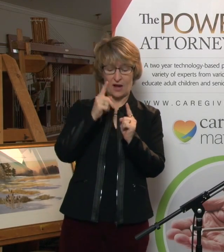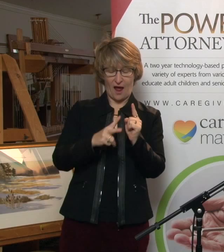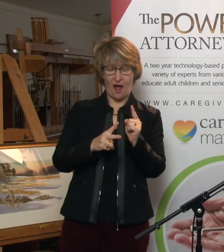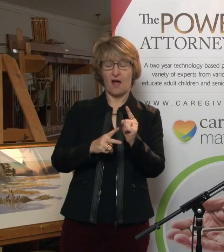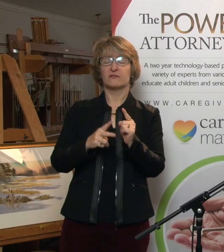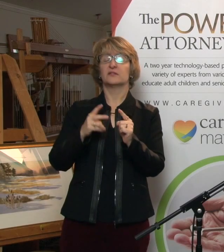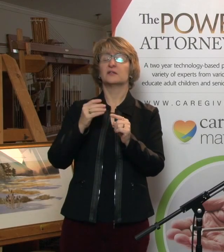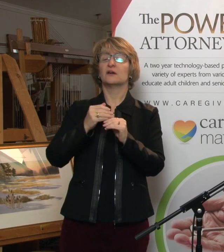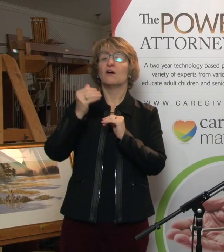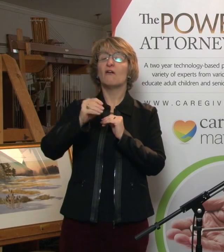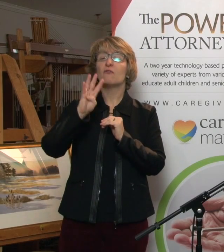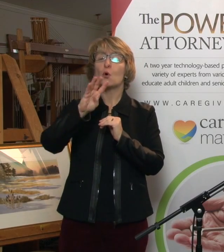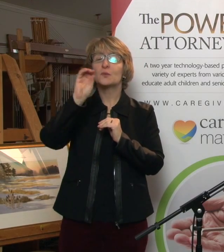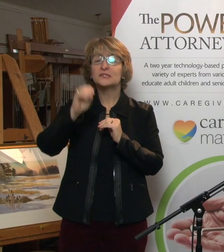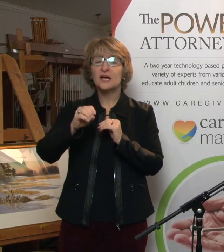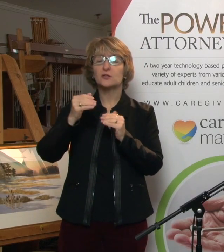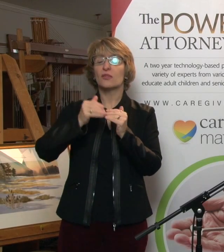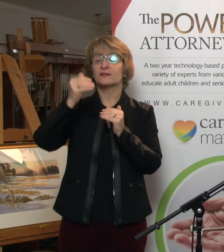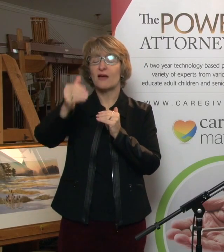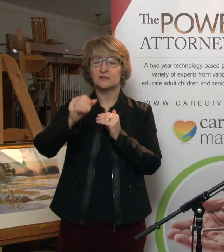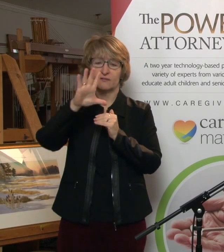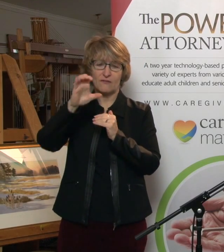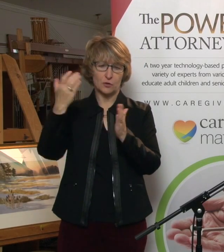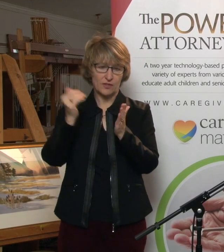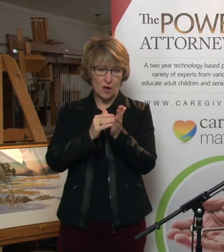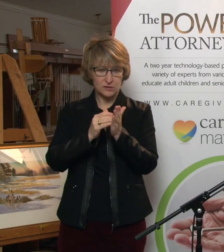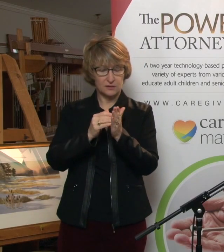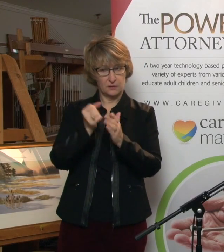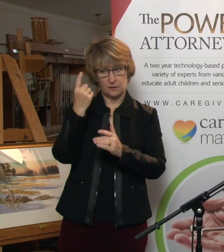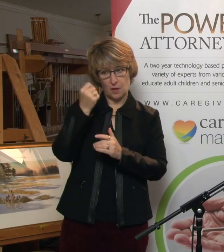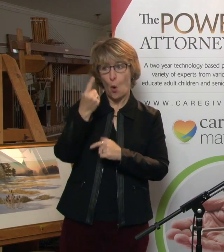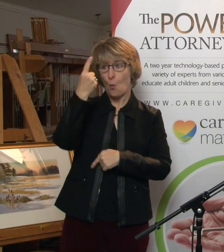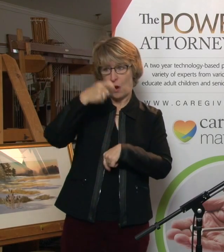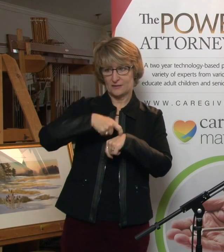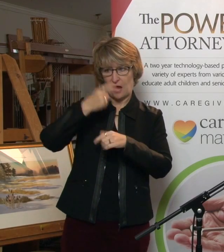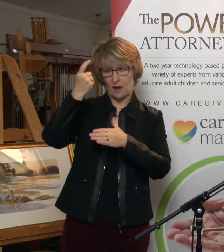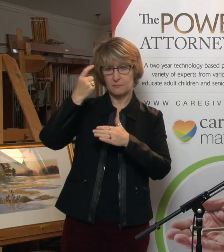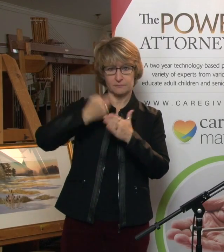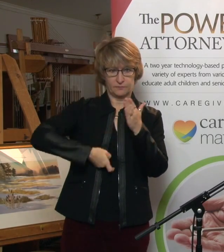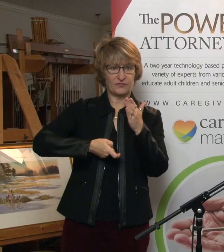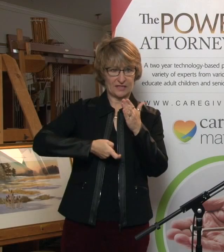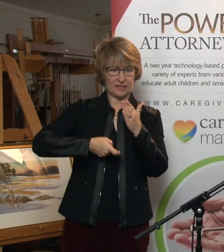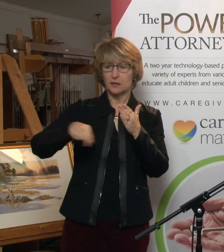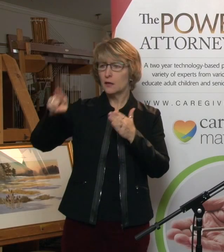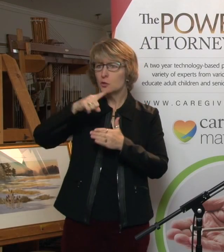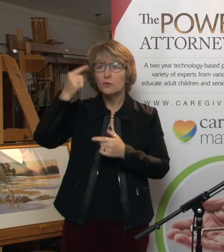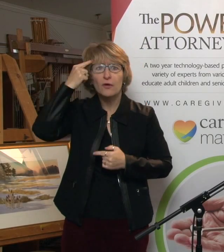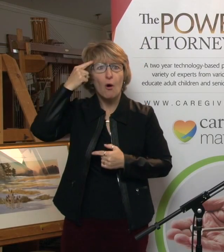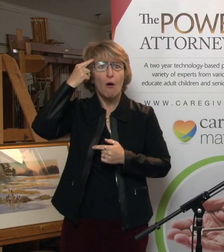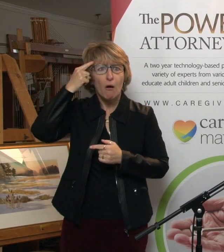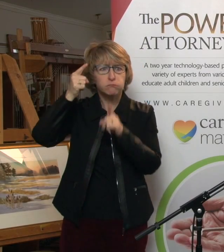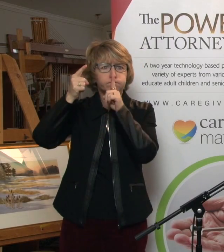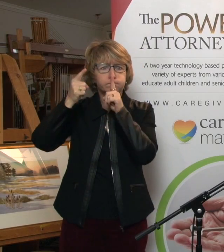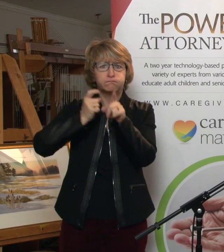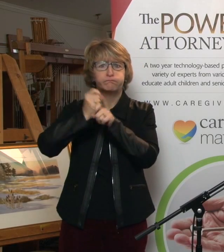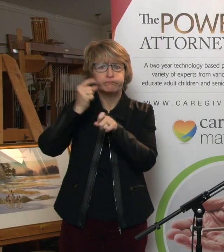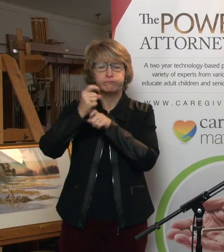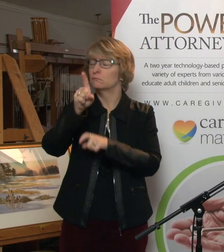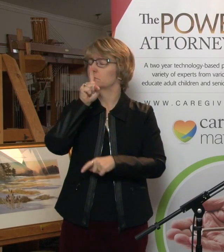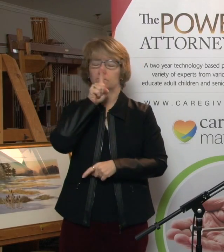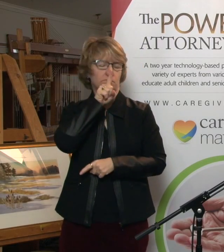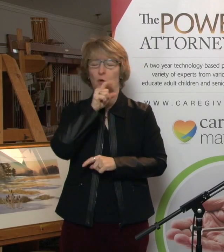$500,000, and it tears down from there. That's a one-time fee. People often say, is that every year? That's a one-time fee.